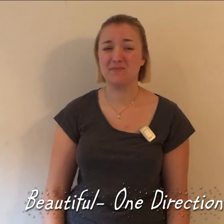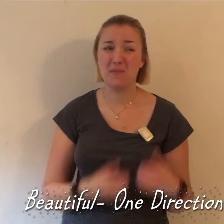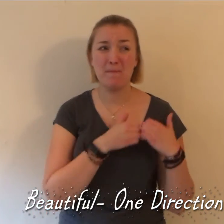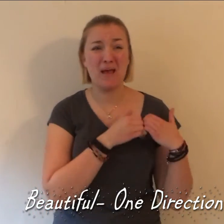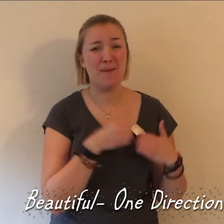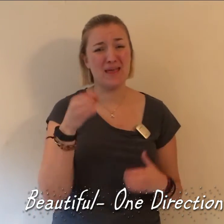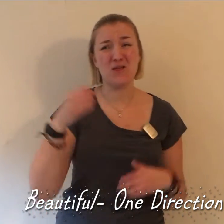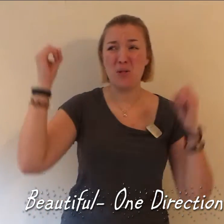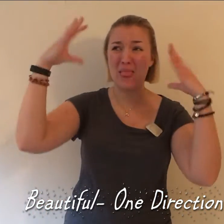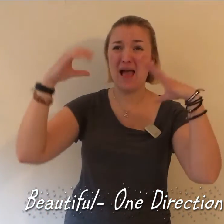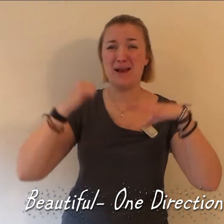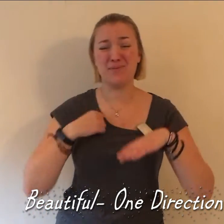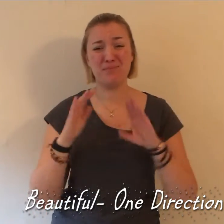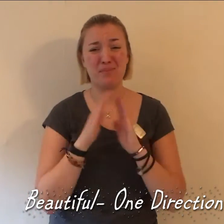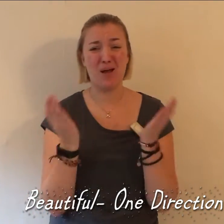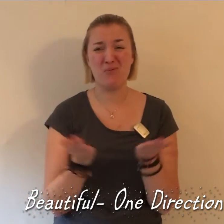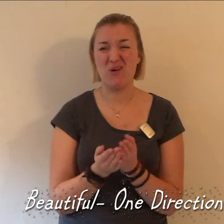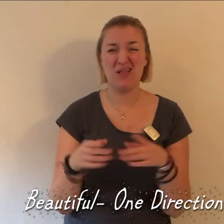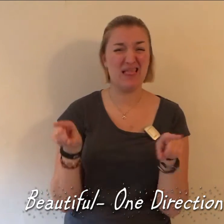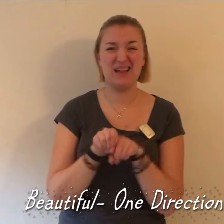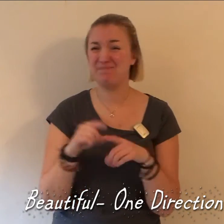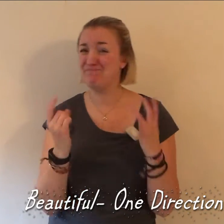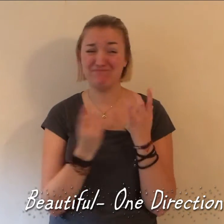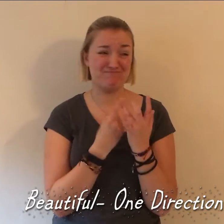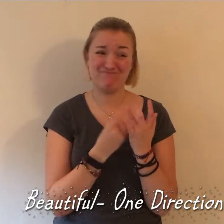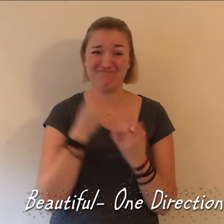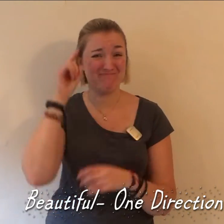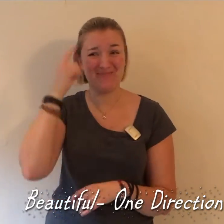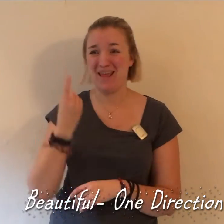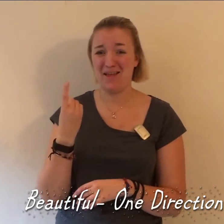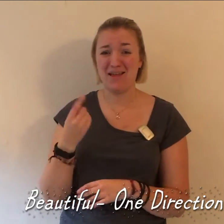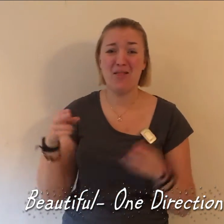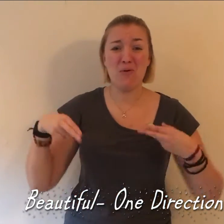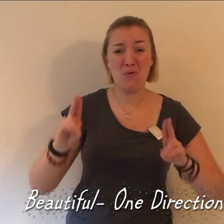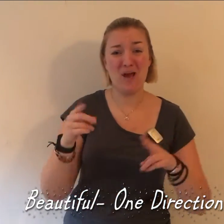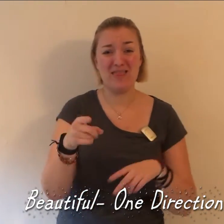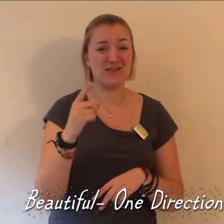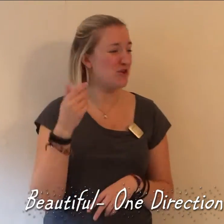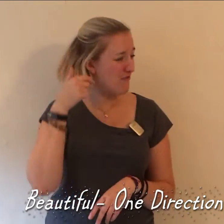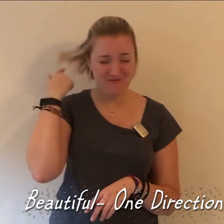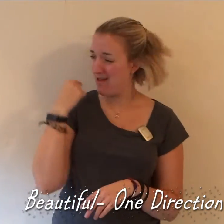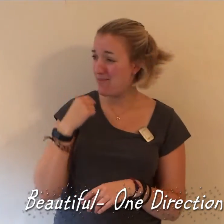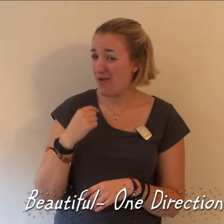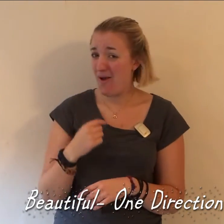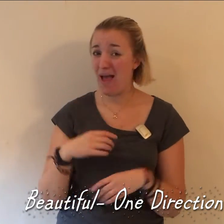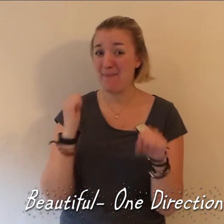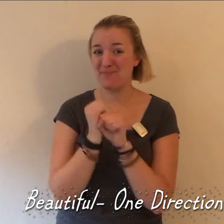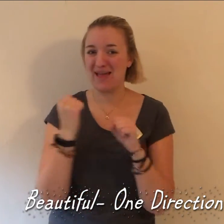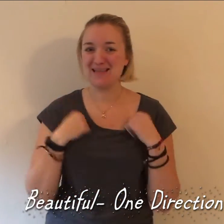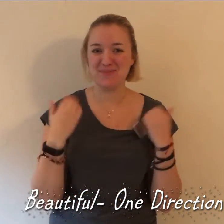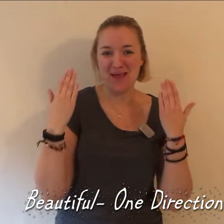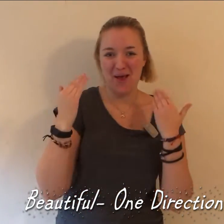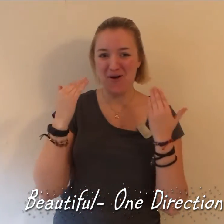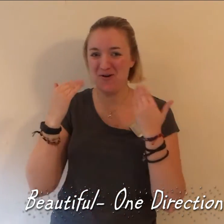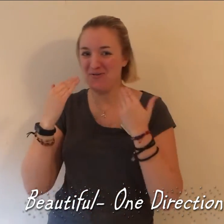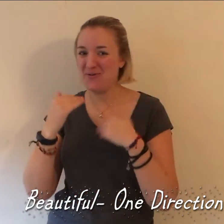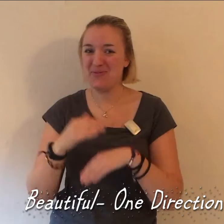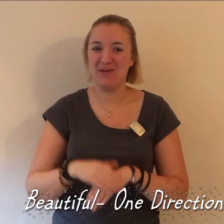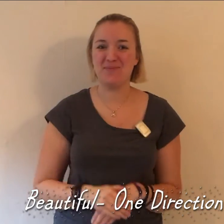Baby, light up my world like nobody else The way that you flip your hair gets me overwhelmed